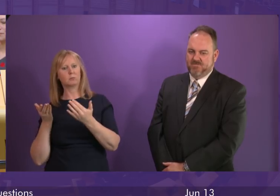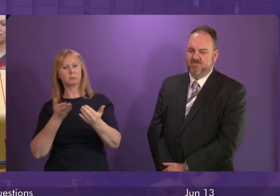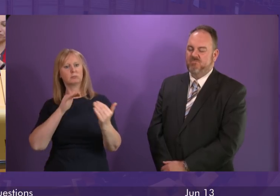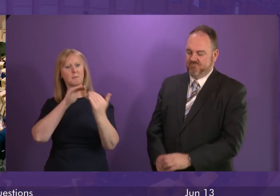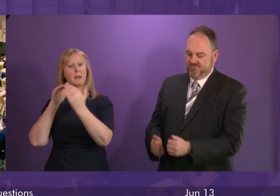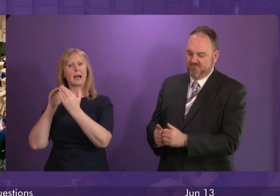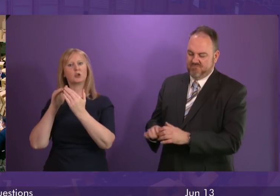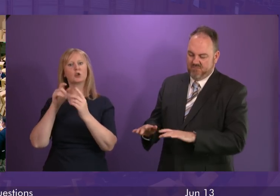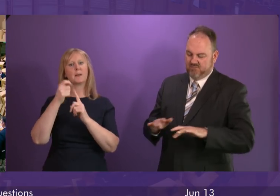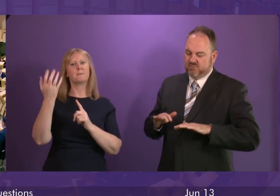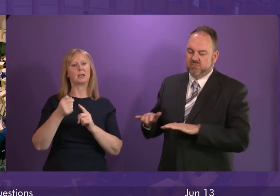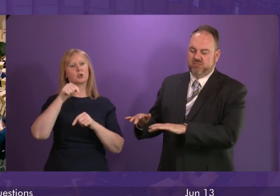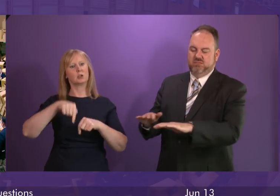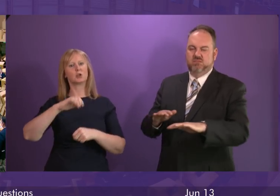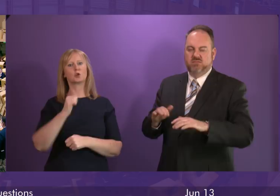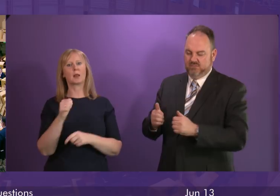country as well.